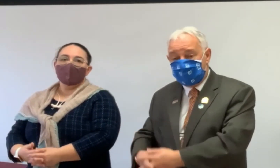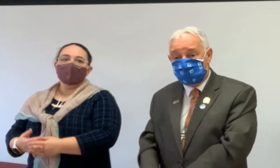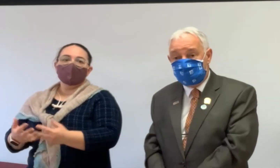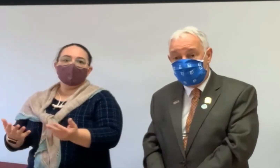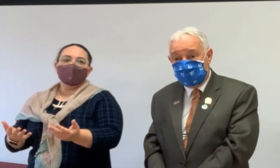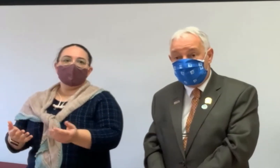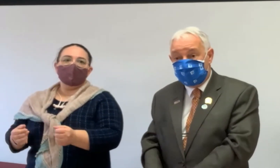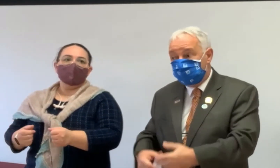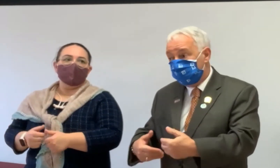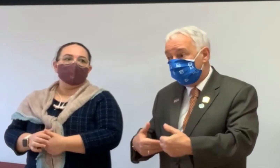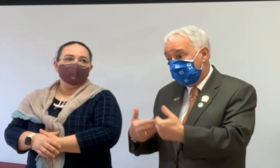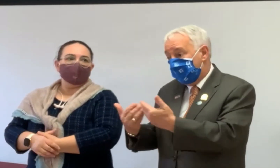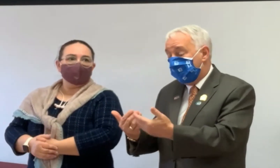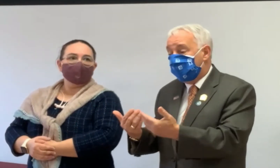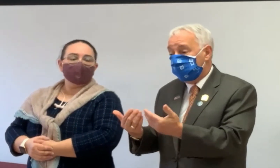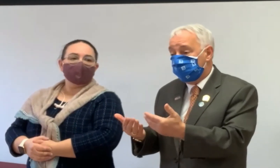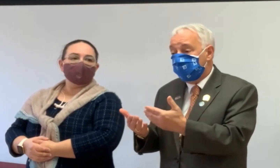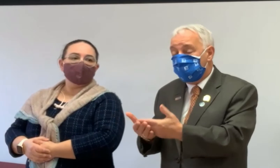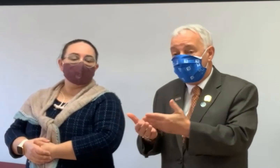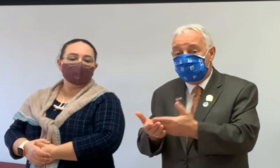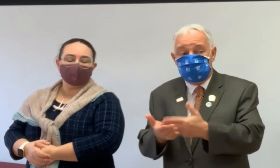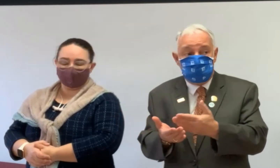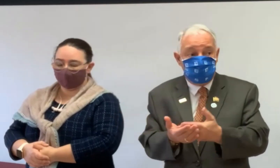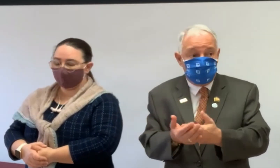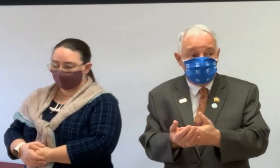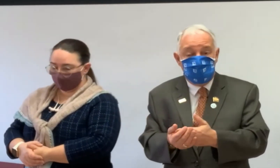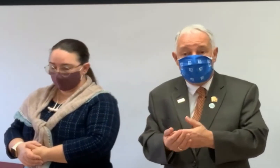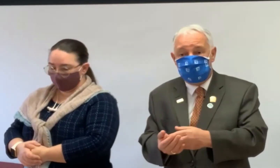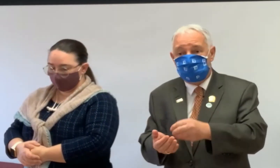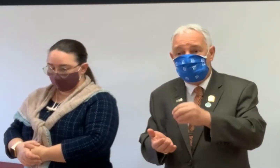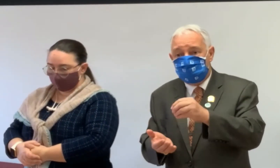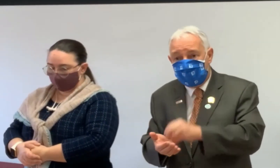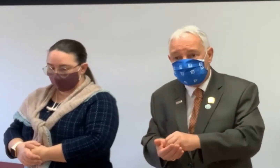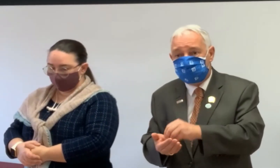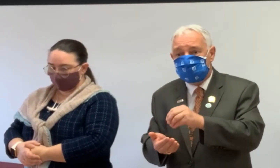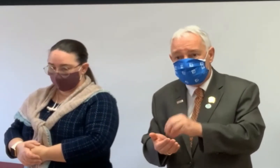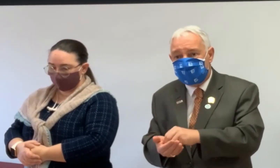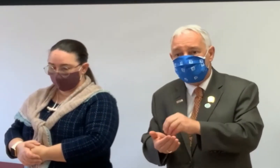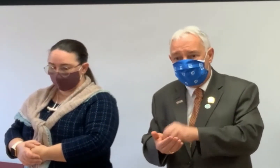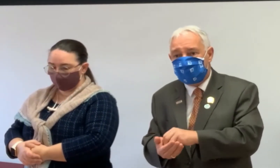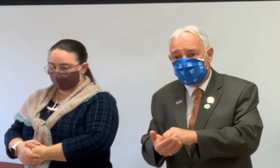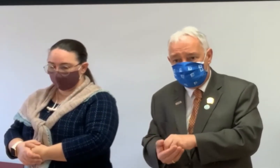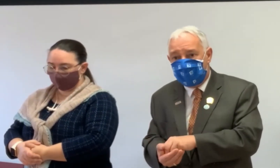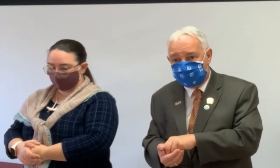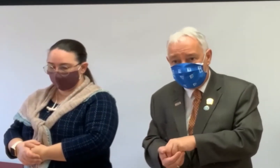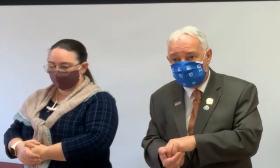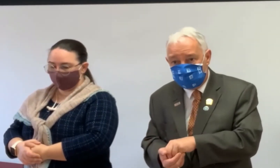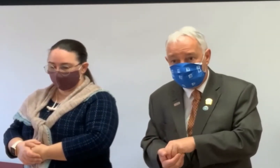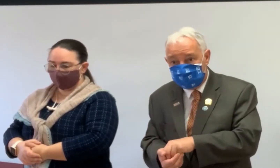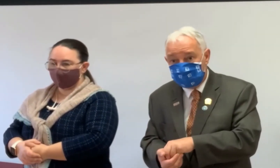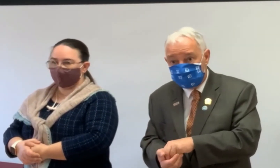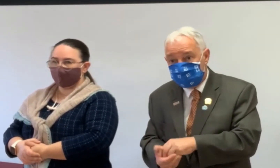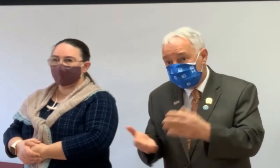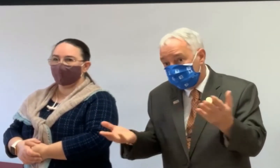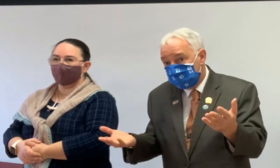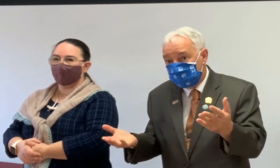so that's an, and then. Right. Because the requirement of a reverse mortgage is you must live in the property.